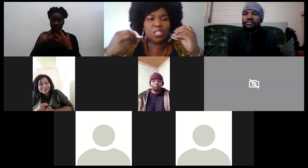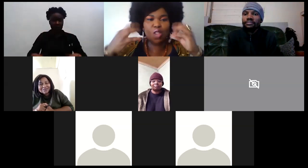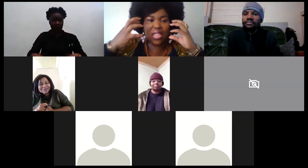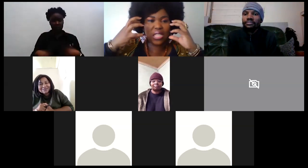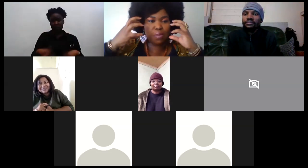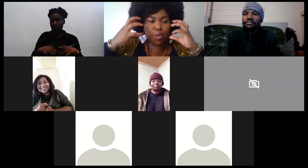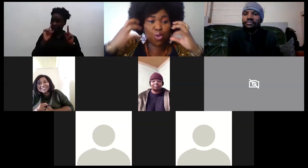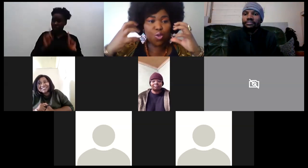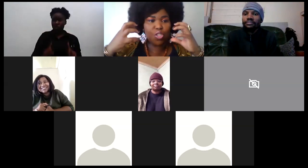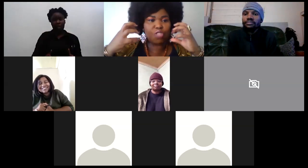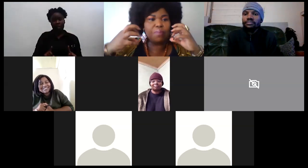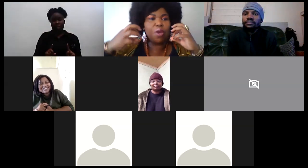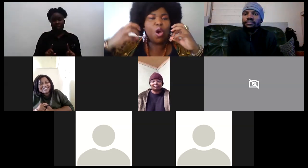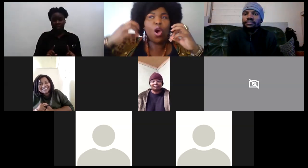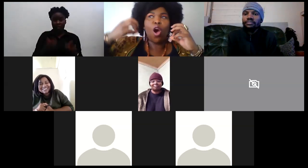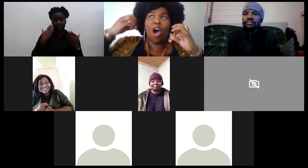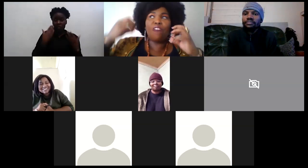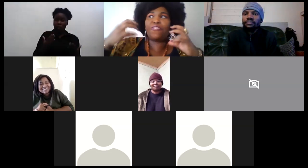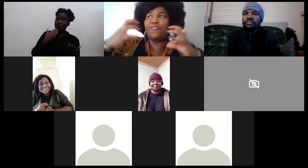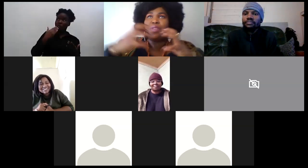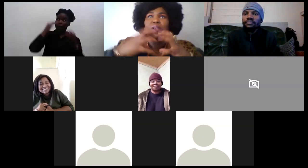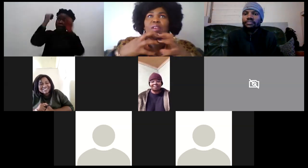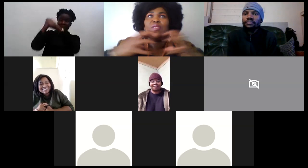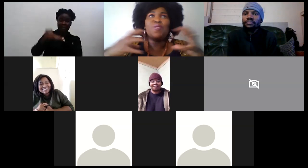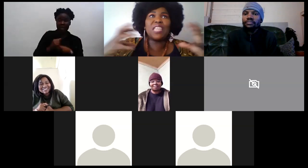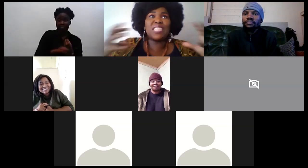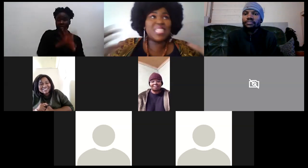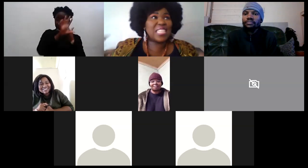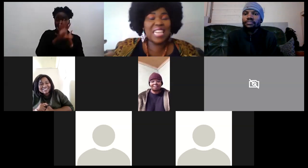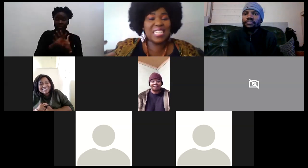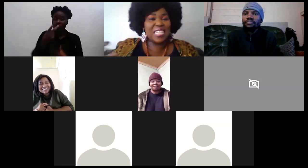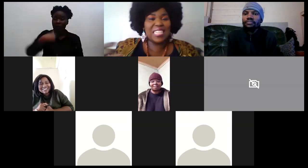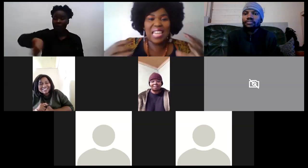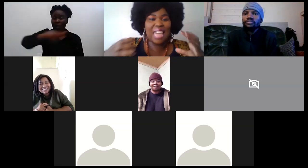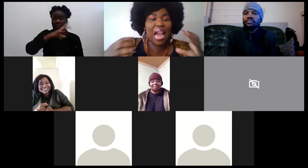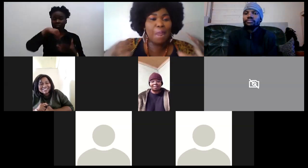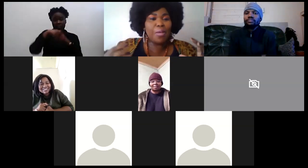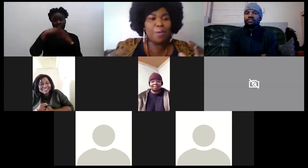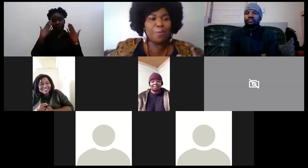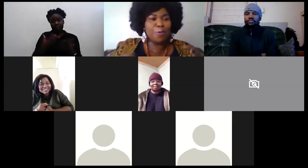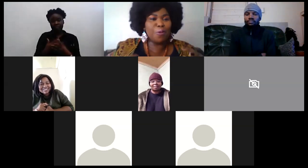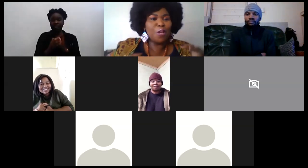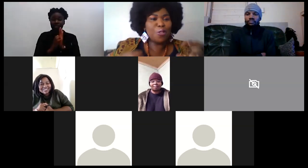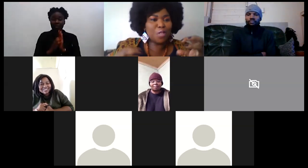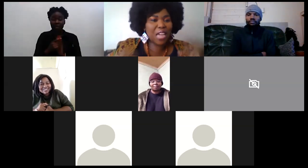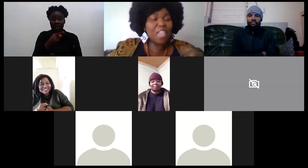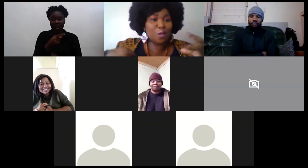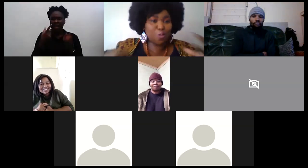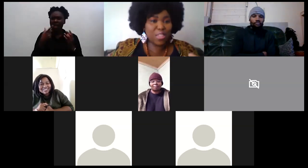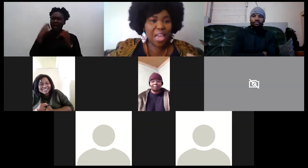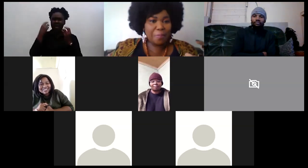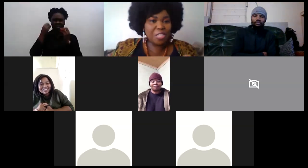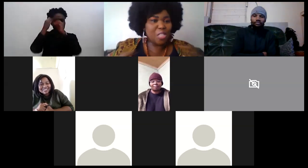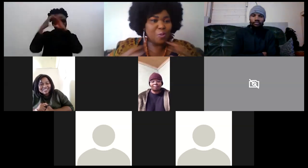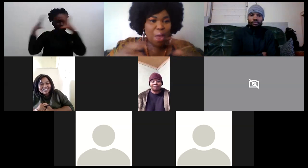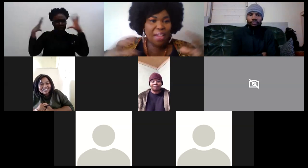she's got this huge dream of you know starting this agent and helping people to create jobs